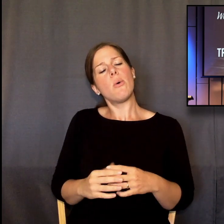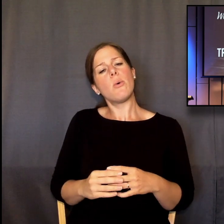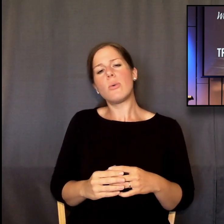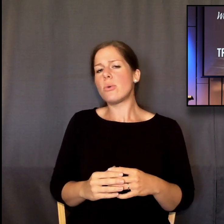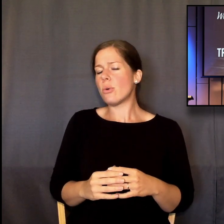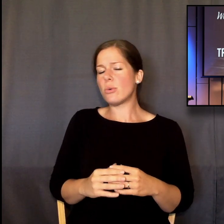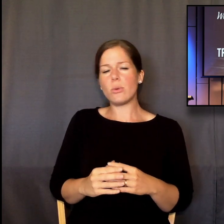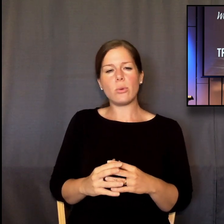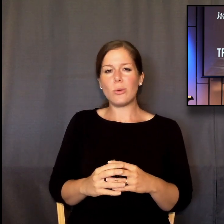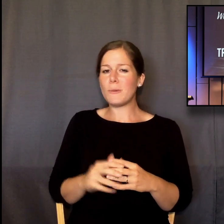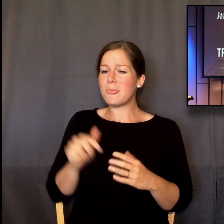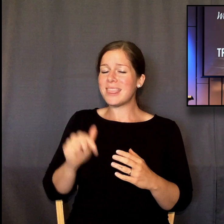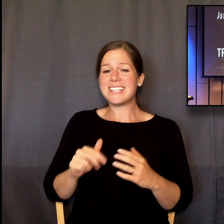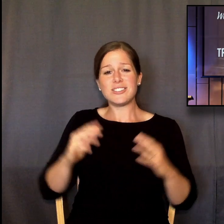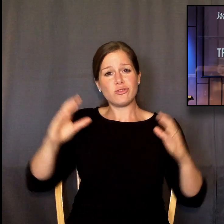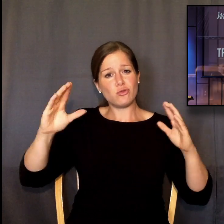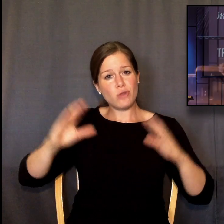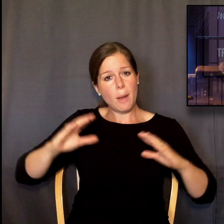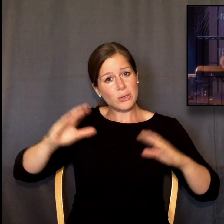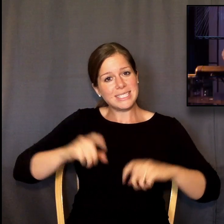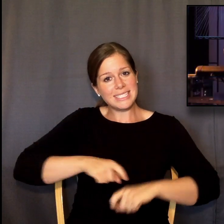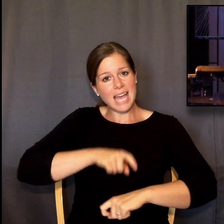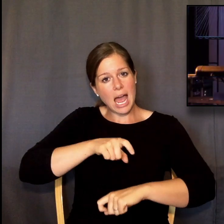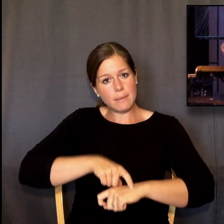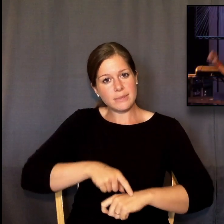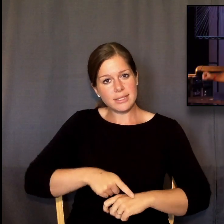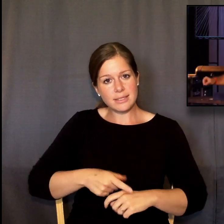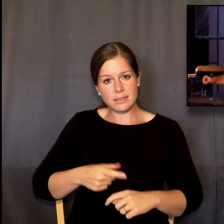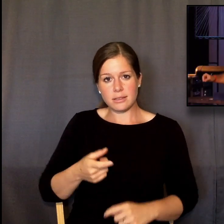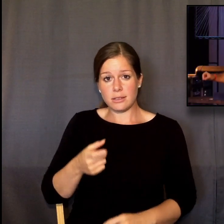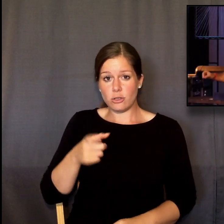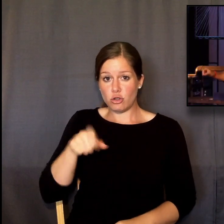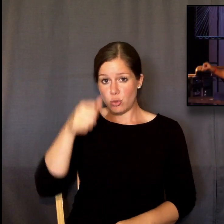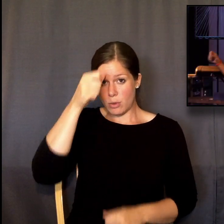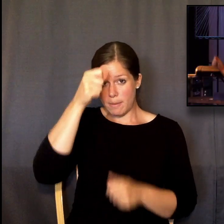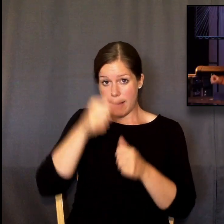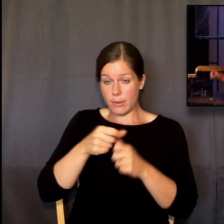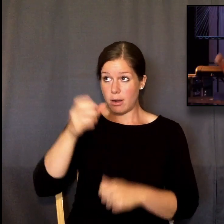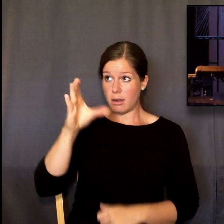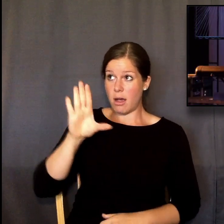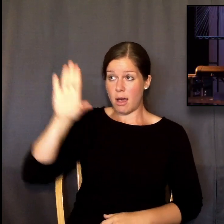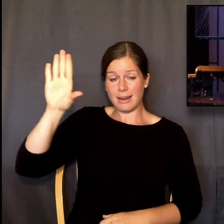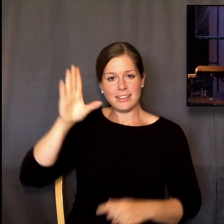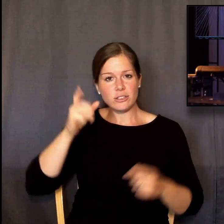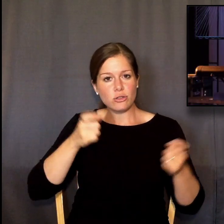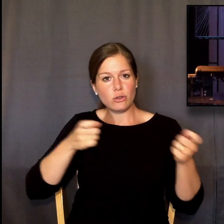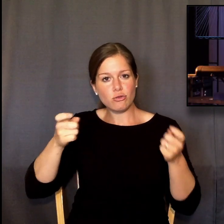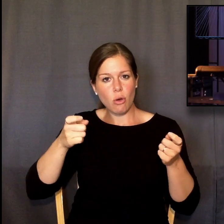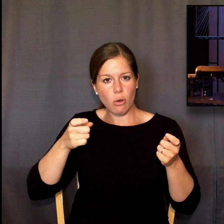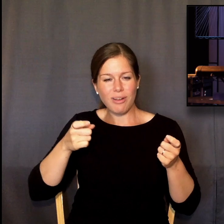No, in these painful, uncertain, troubled times, God's control can guard your heart.